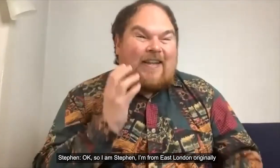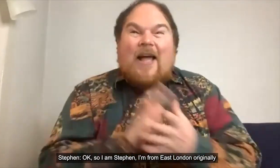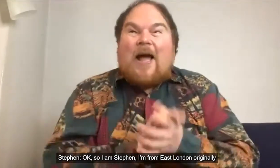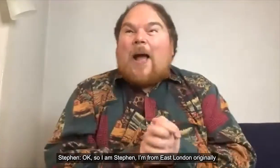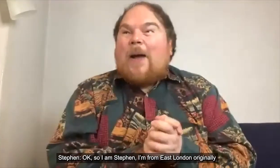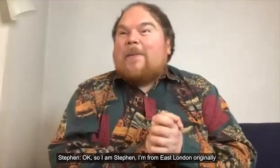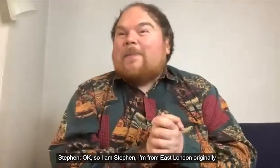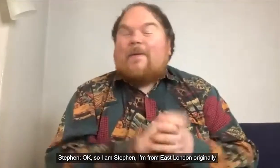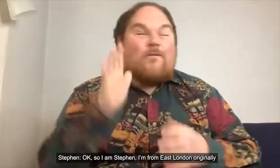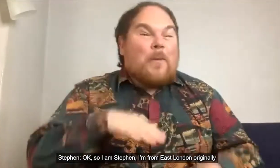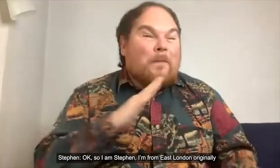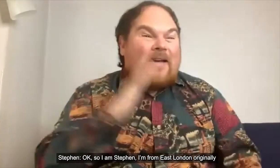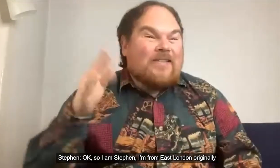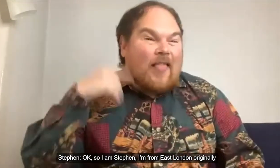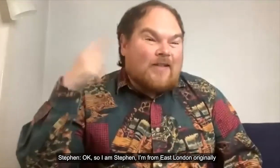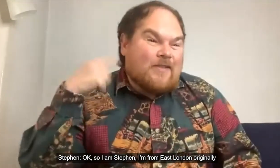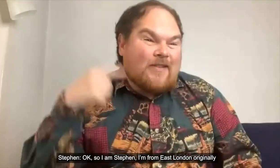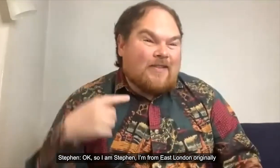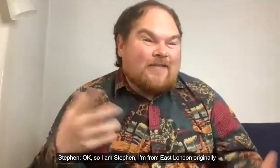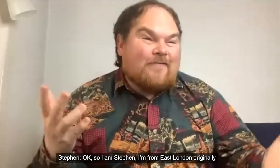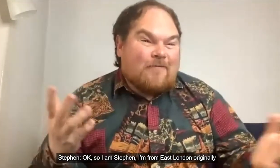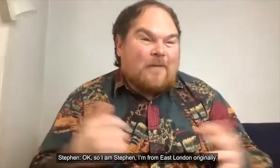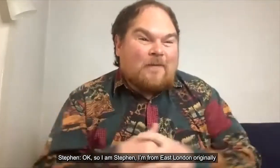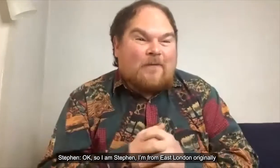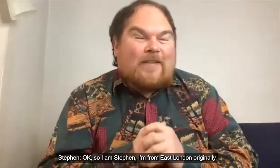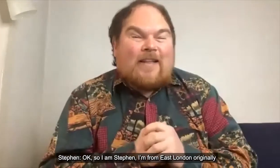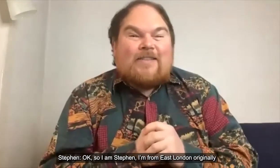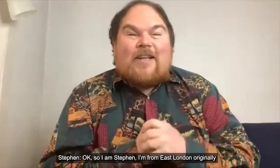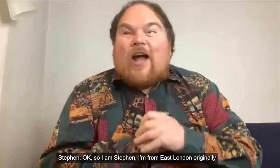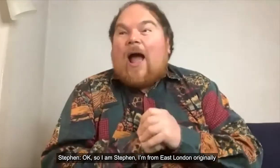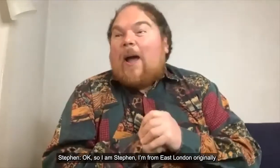am Stephen I'm from East London originally